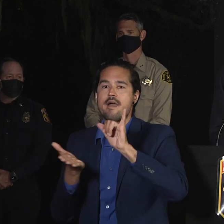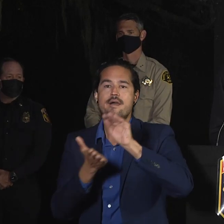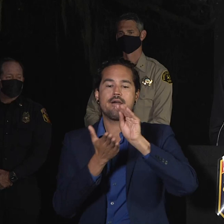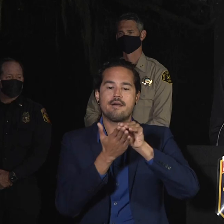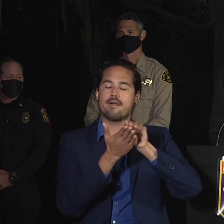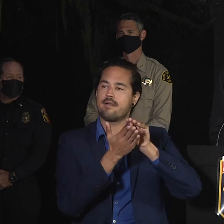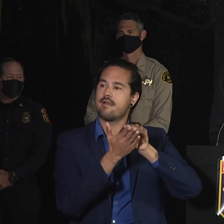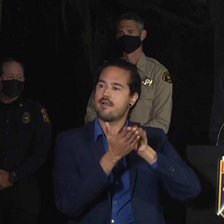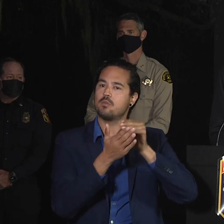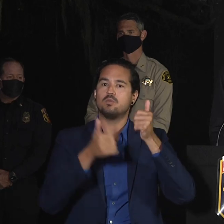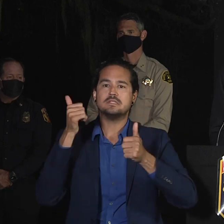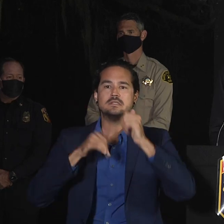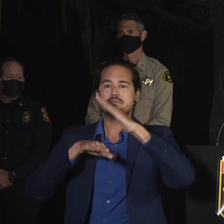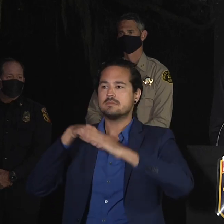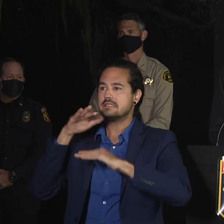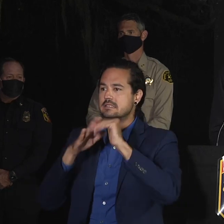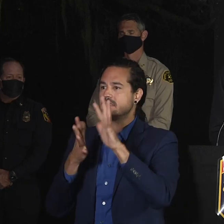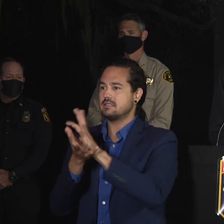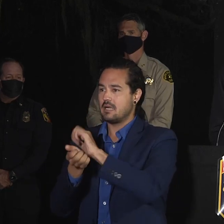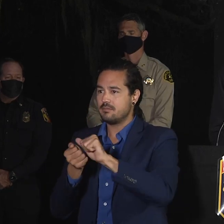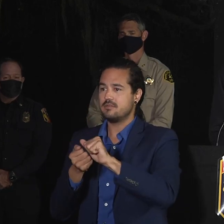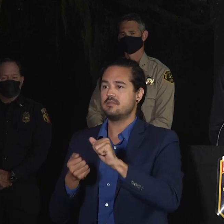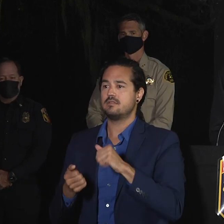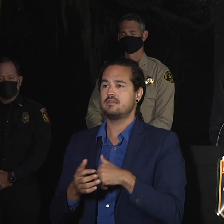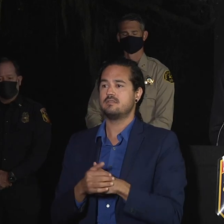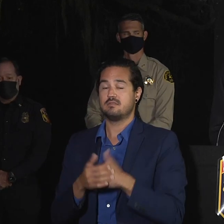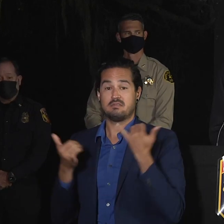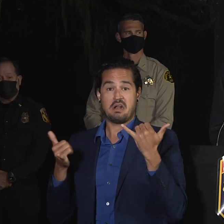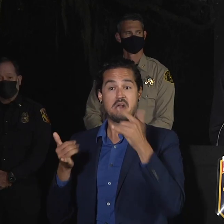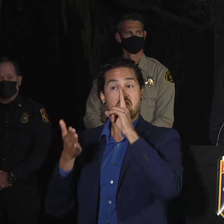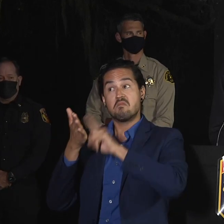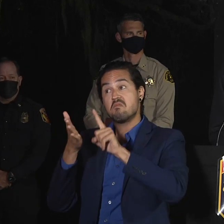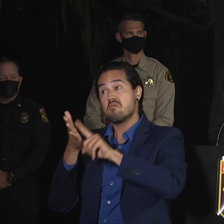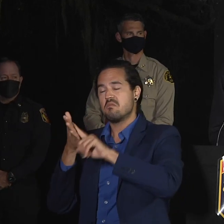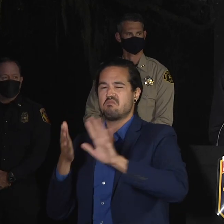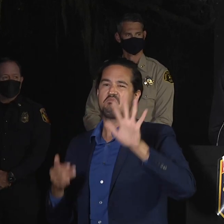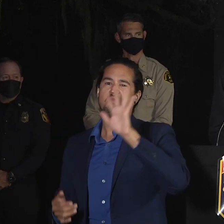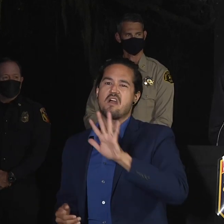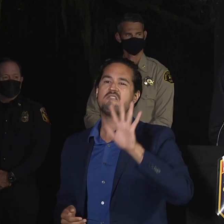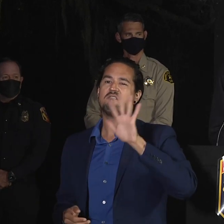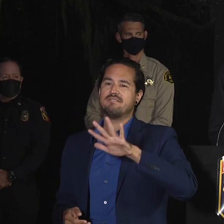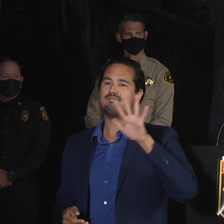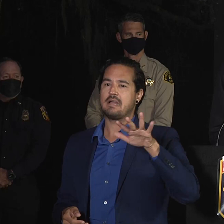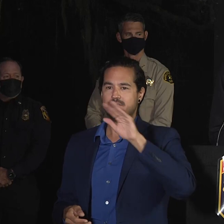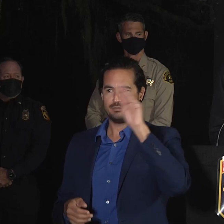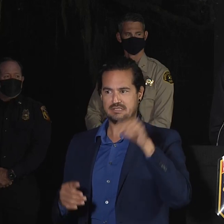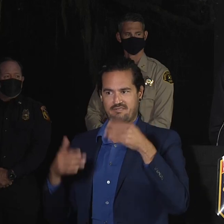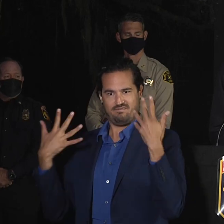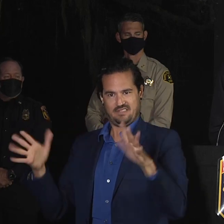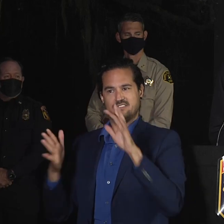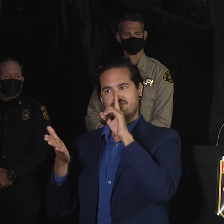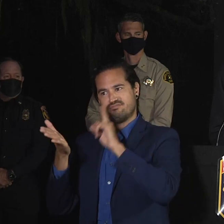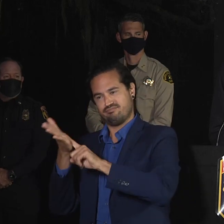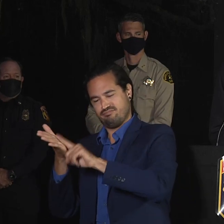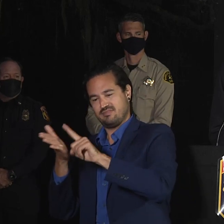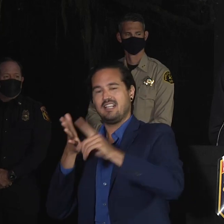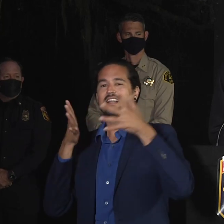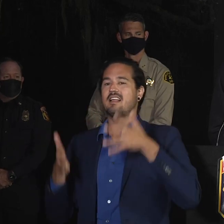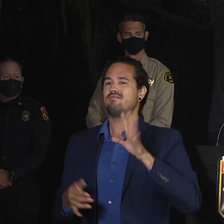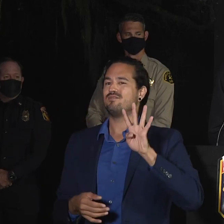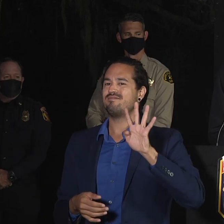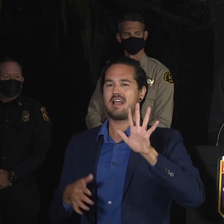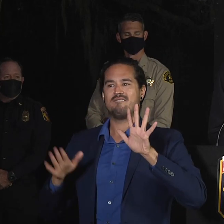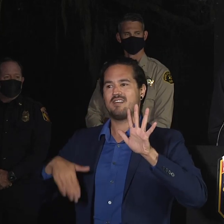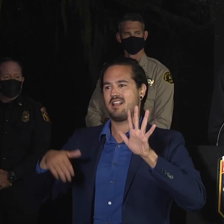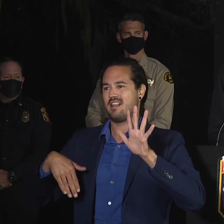their process. And obviously what they're contending with at the moment is just getting deep into the fire perimeter with all the trees that are down, the power poles that